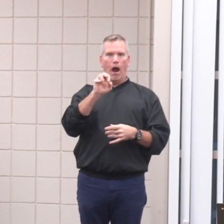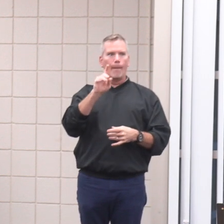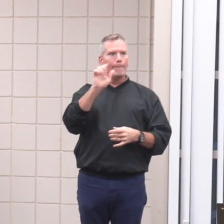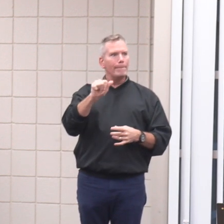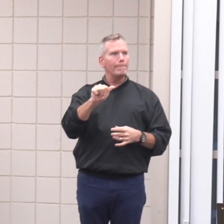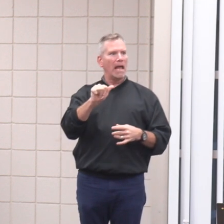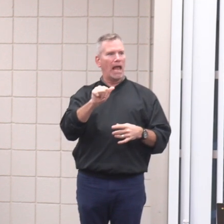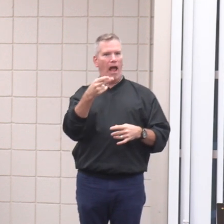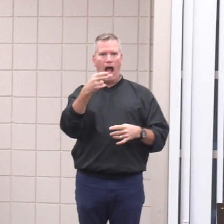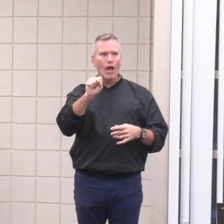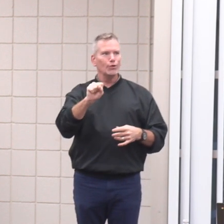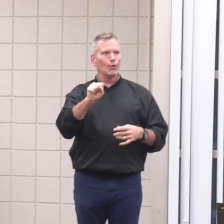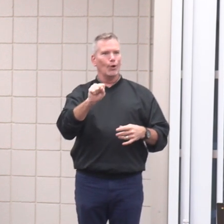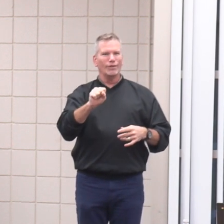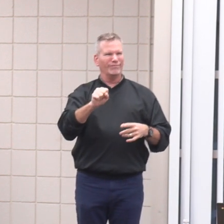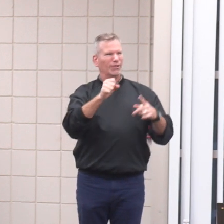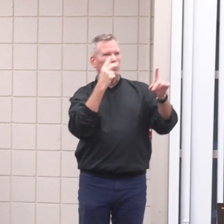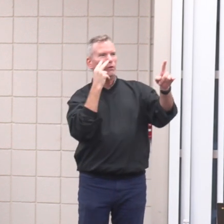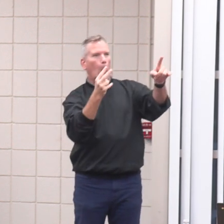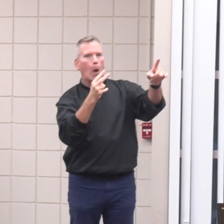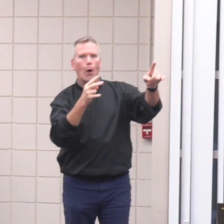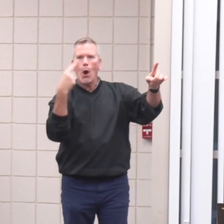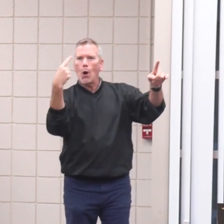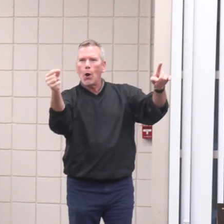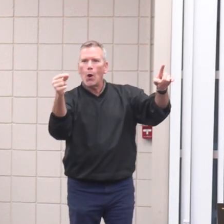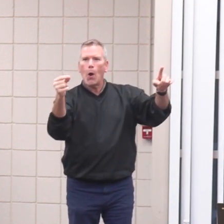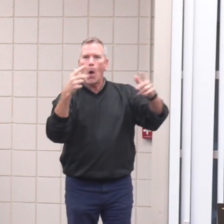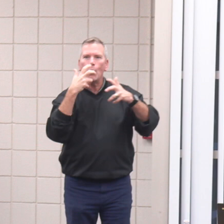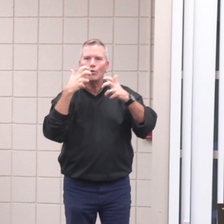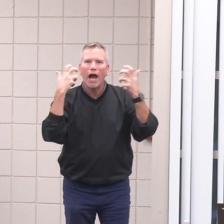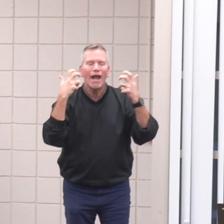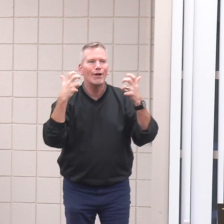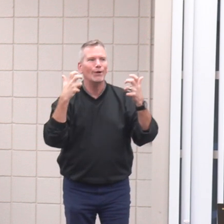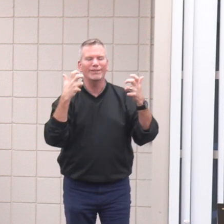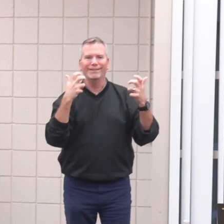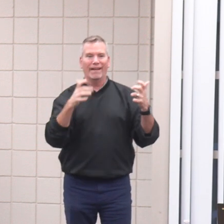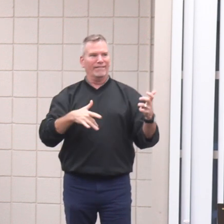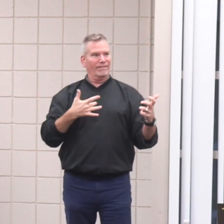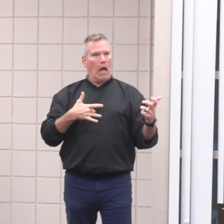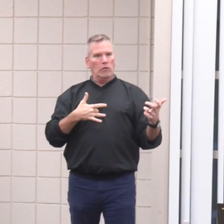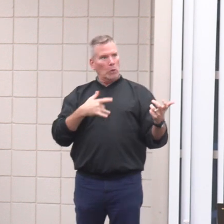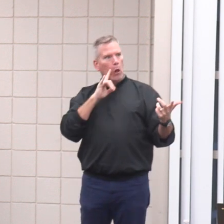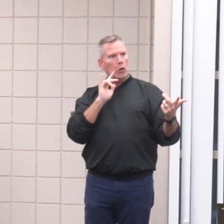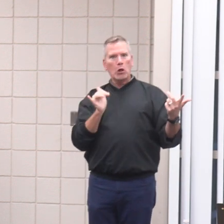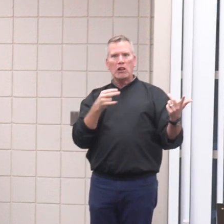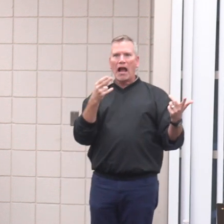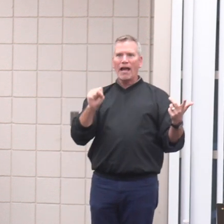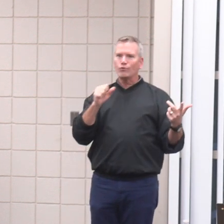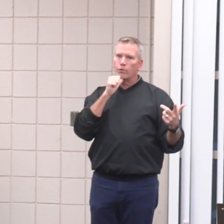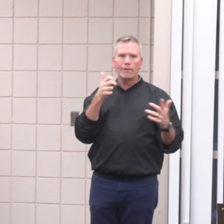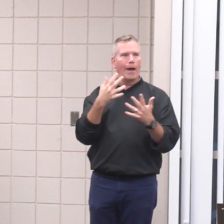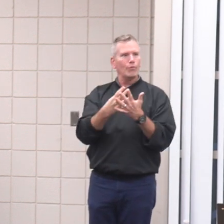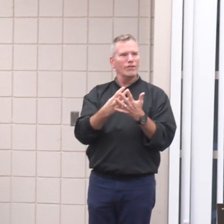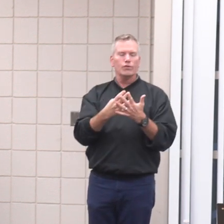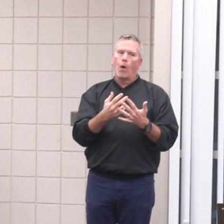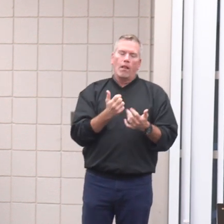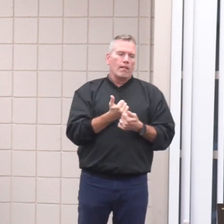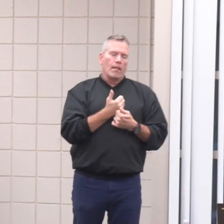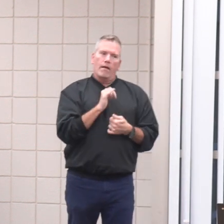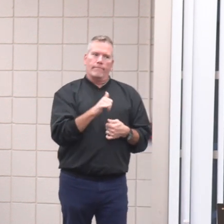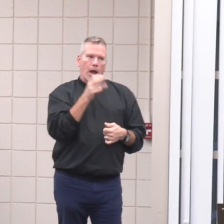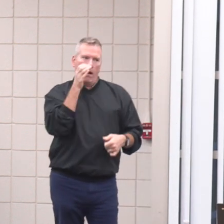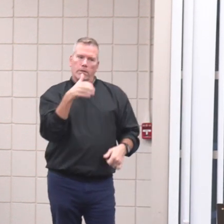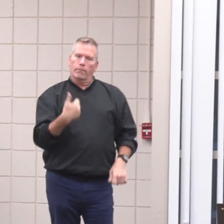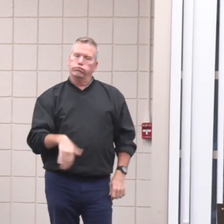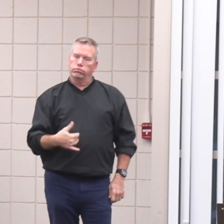And it made it look not so institutional, you know, more educational in a good environment. So I love that we're doing that here. think that is great